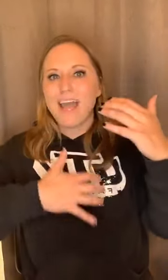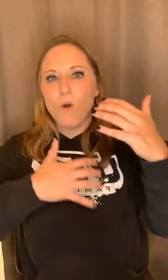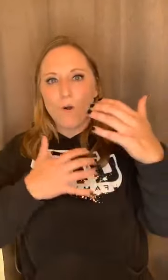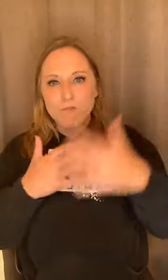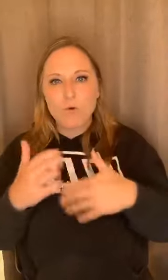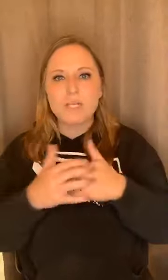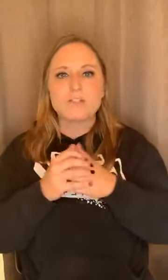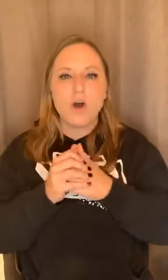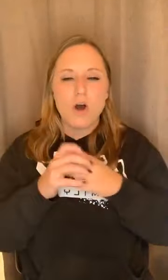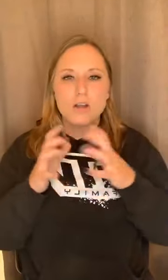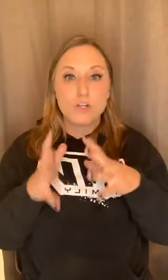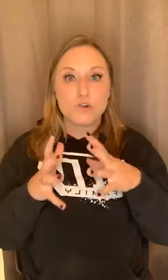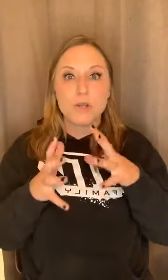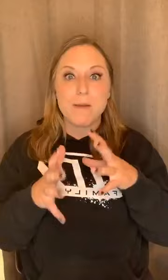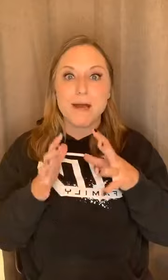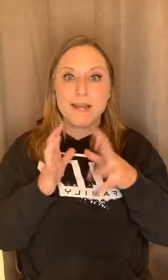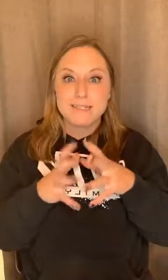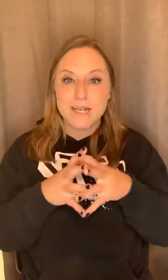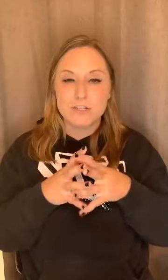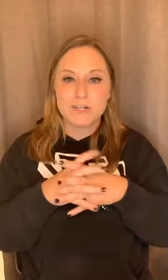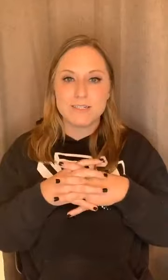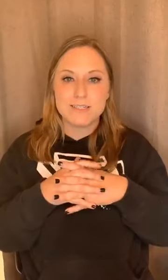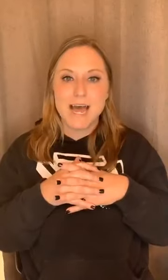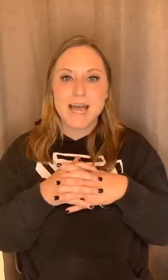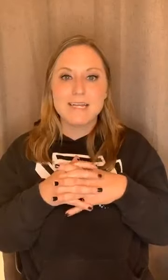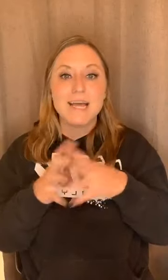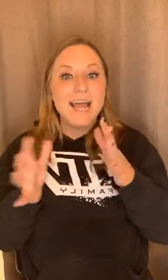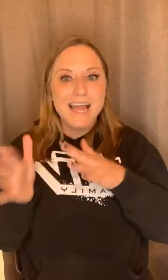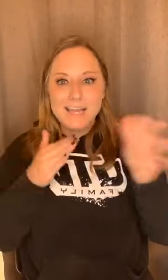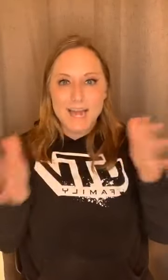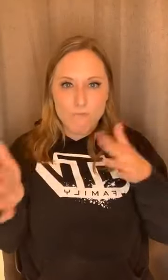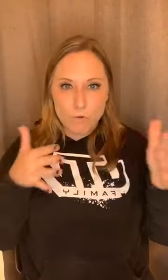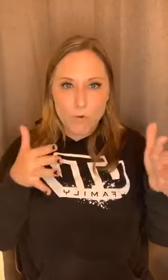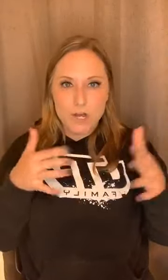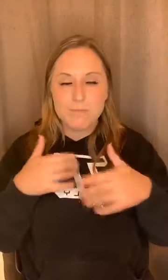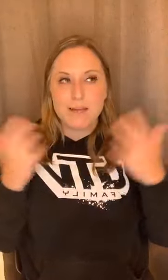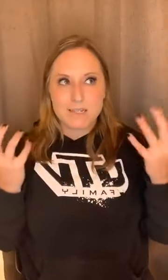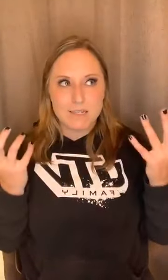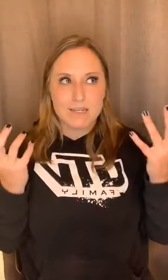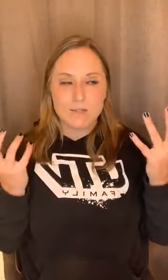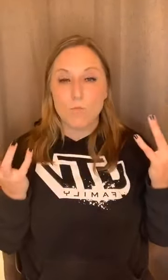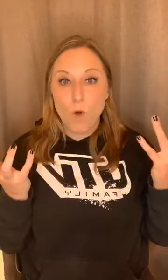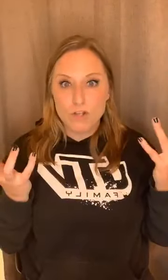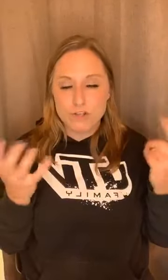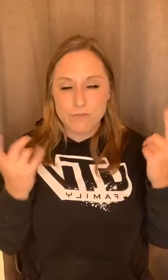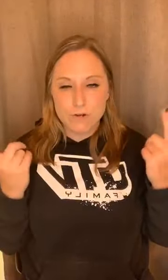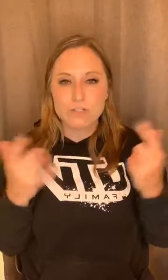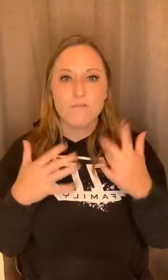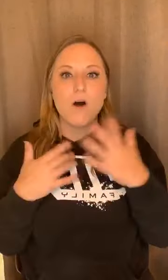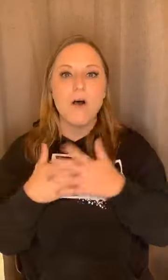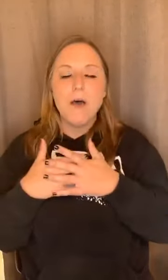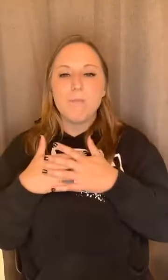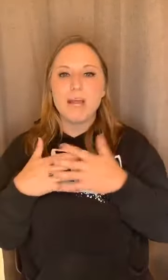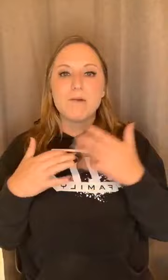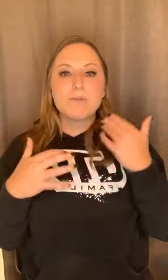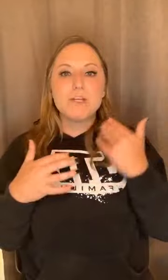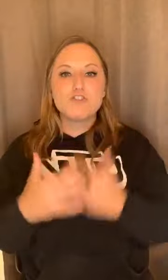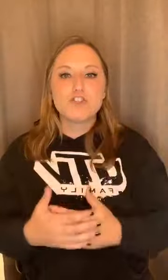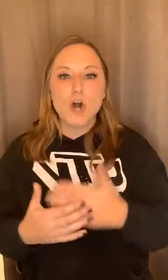or focused on controlling my body to stay a certain size, it never would because it doesn't want to, first of all, but it would be so,